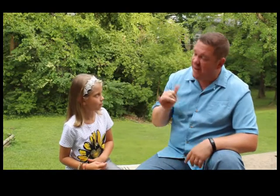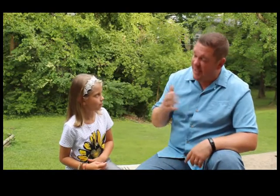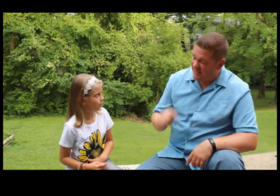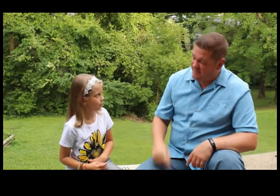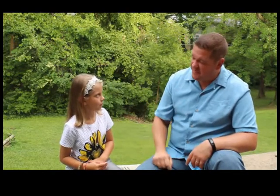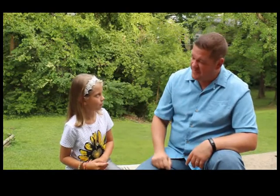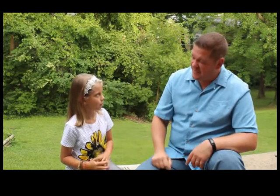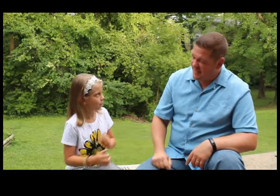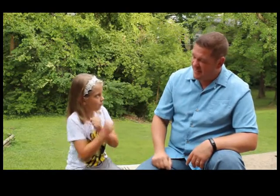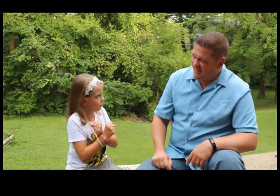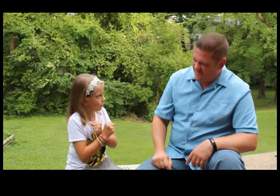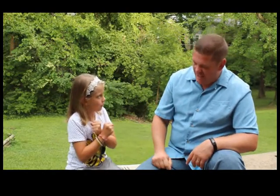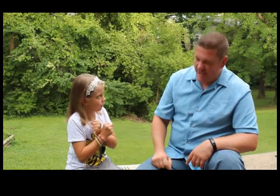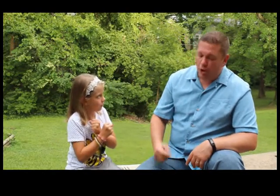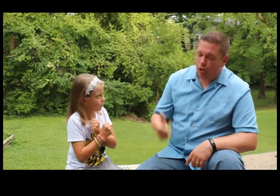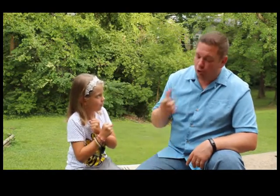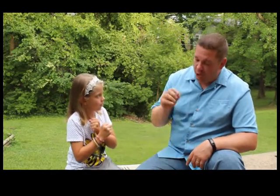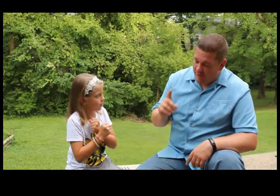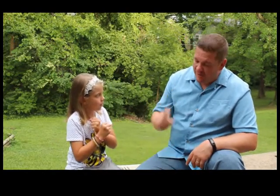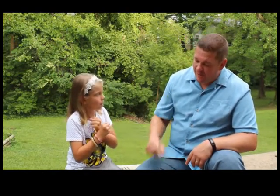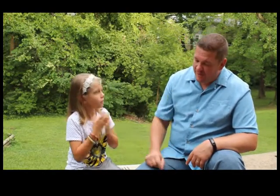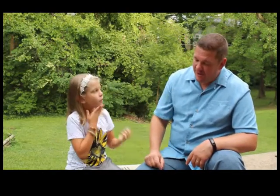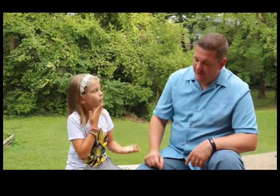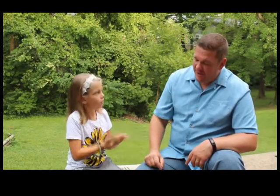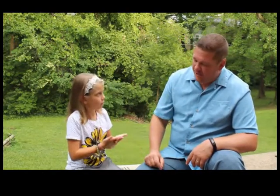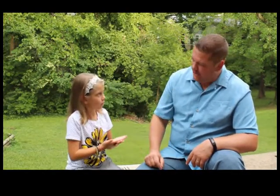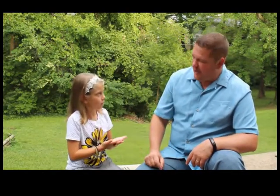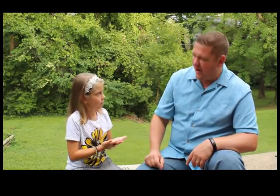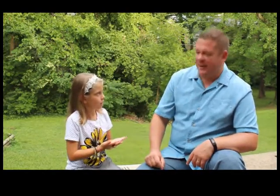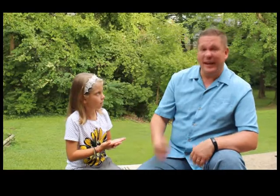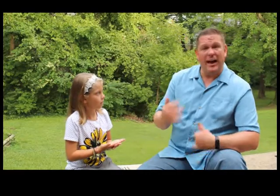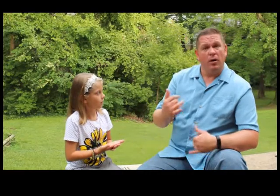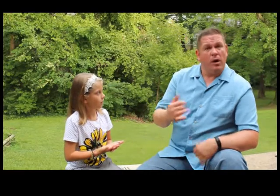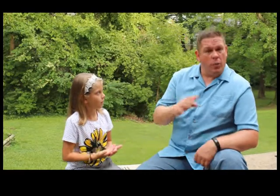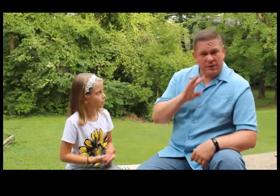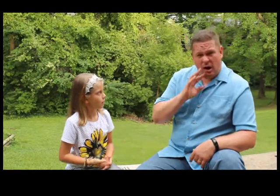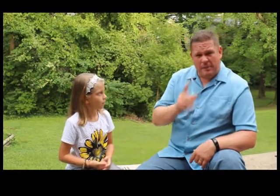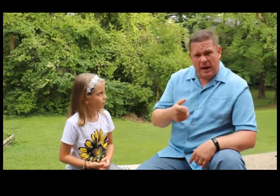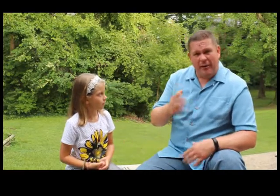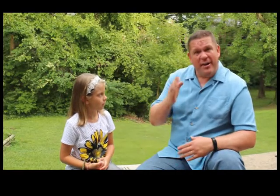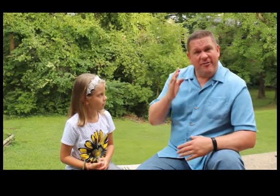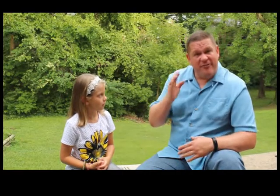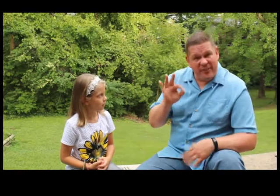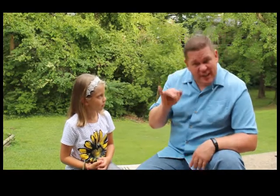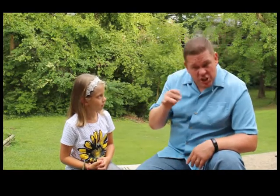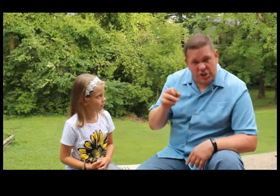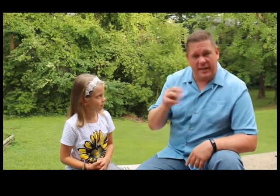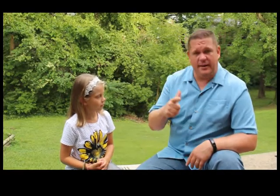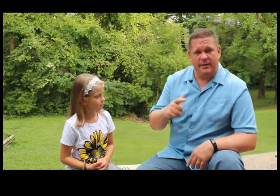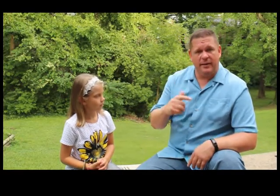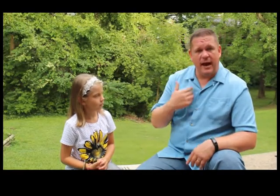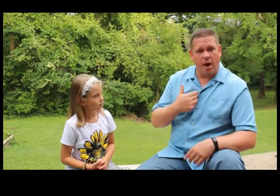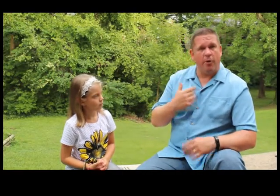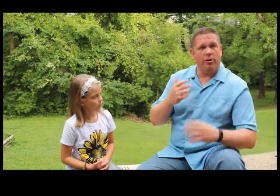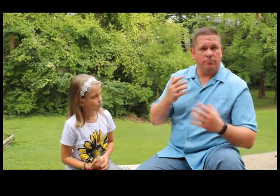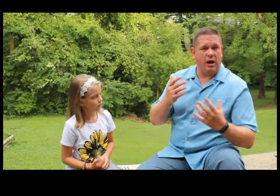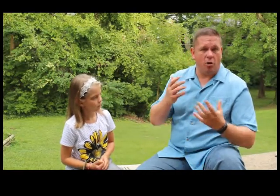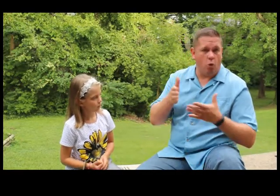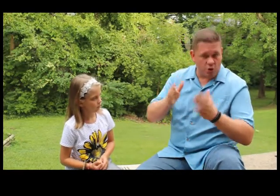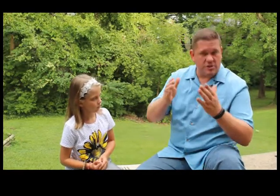Fight. Fight. Good. Good. All right. Now, we talked about finishing our course.